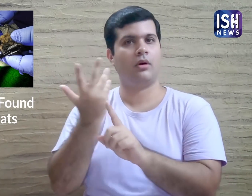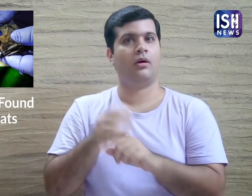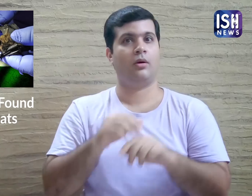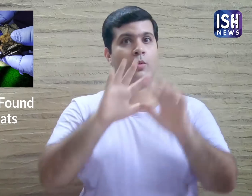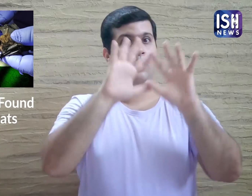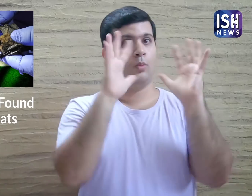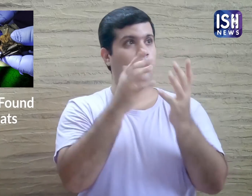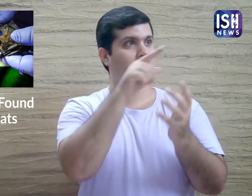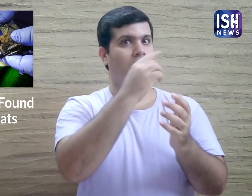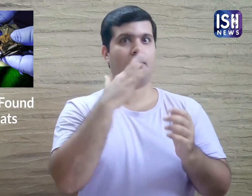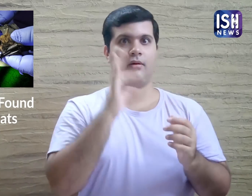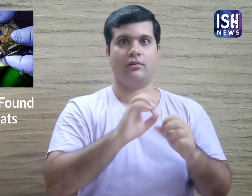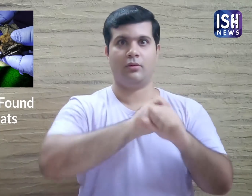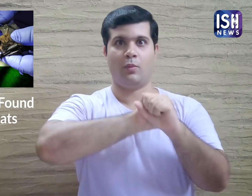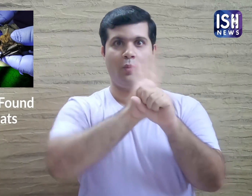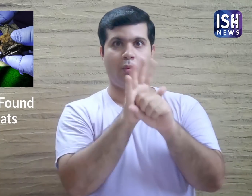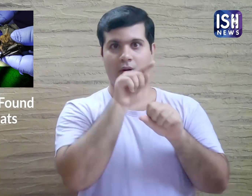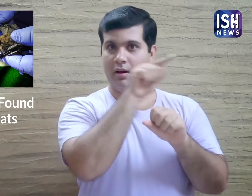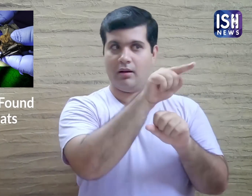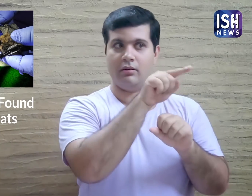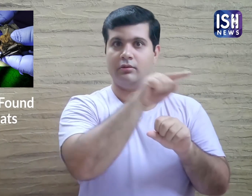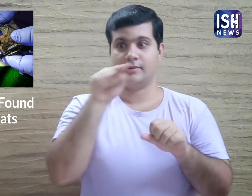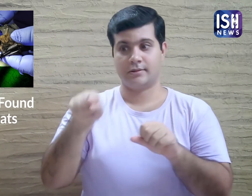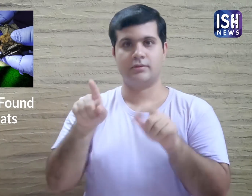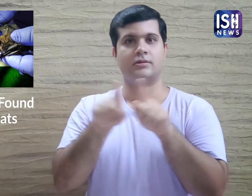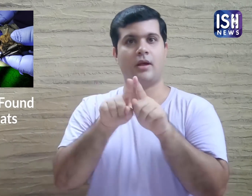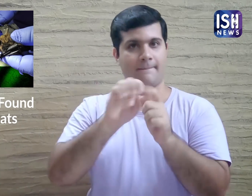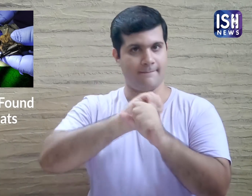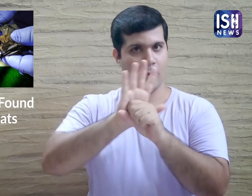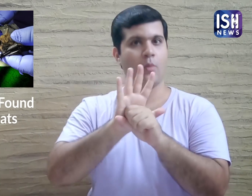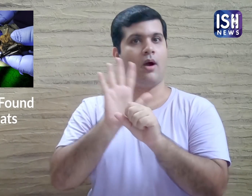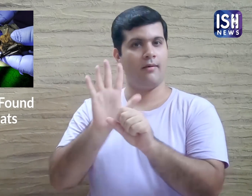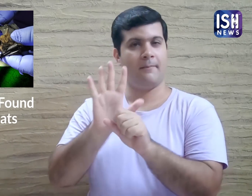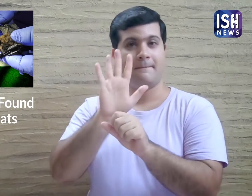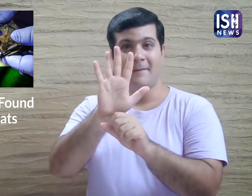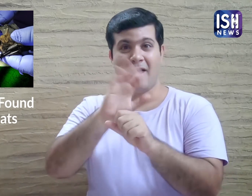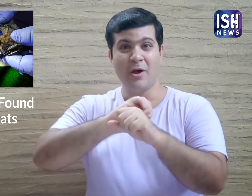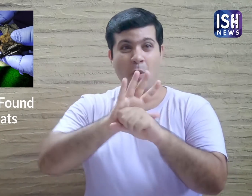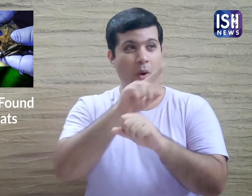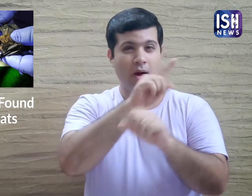In their study it was found that bats had a different kind of coronavirus in them.